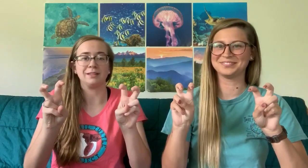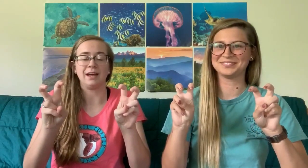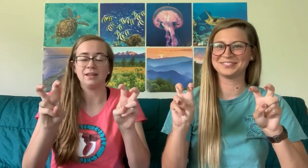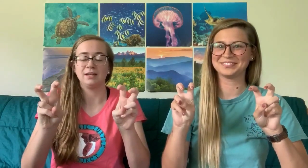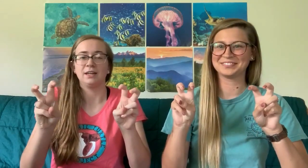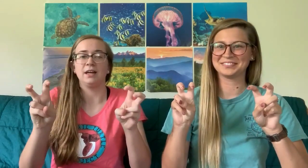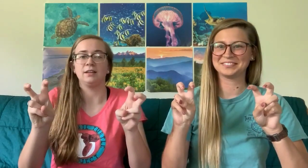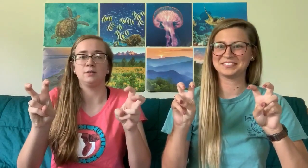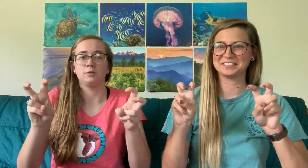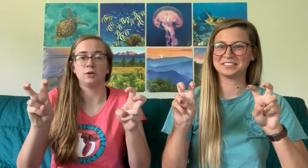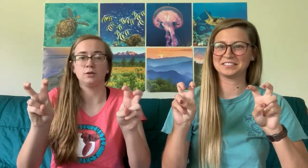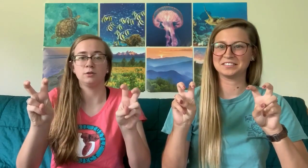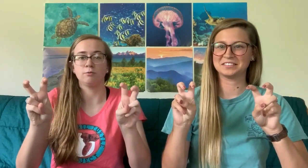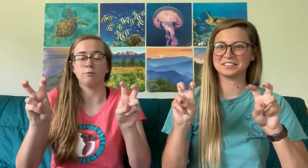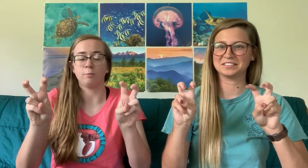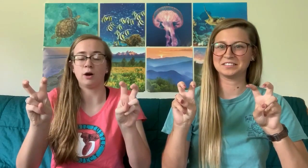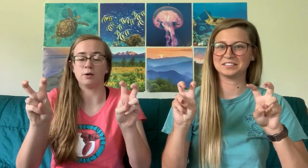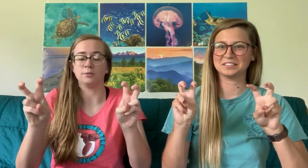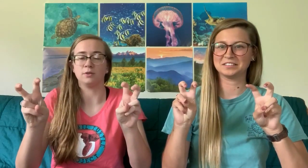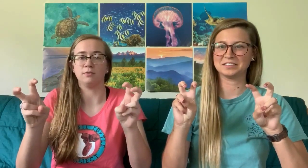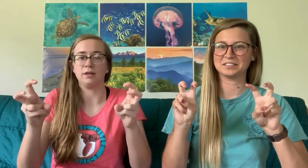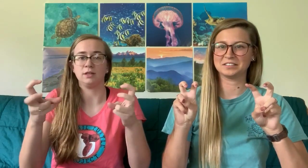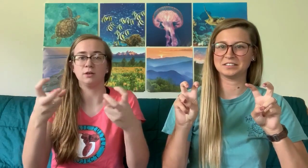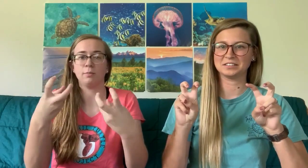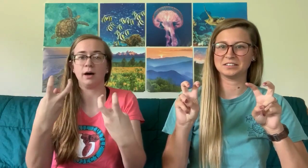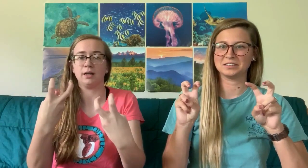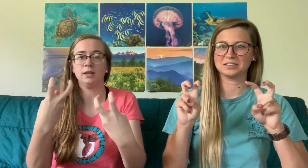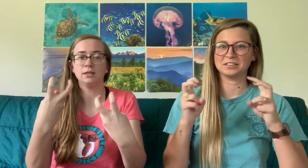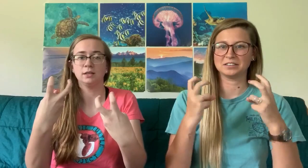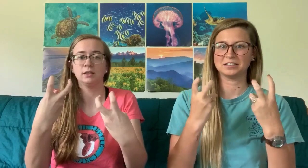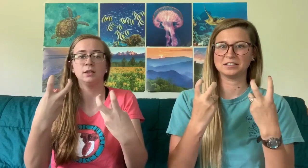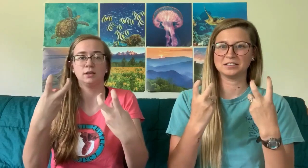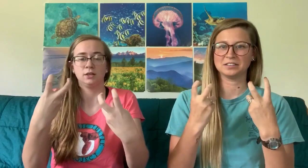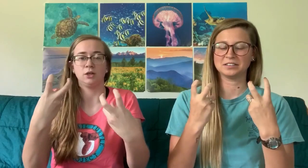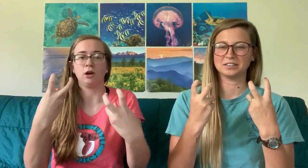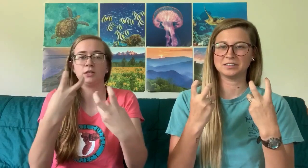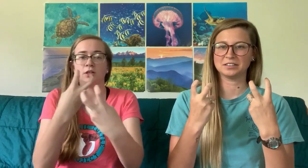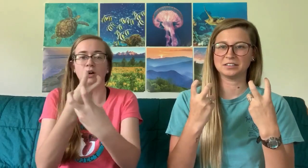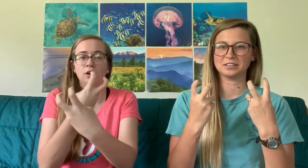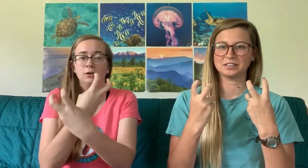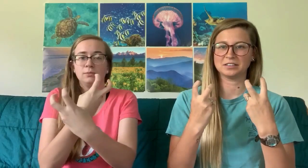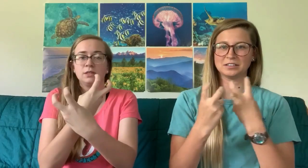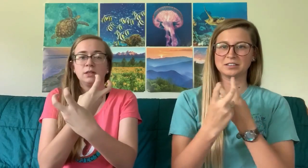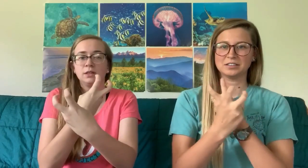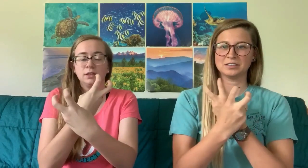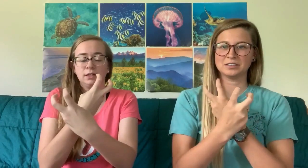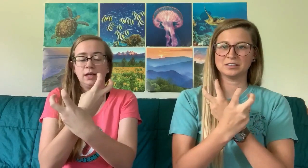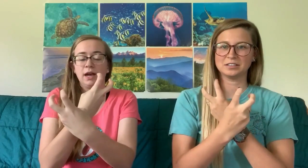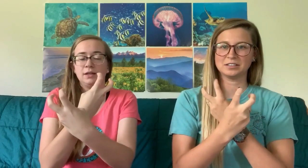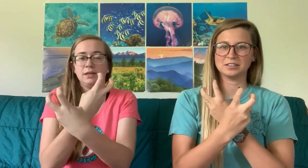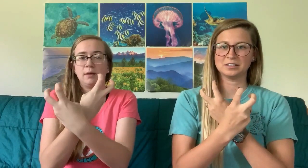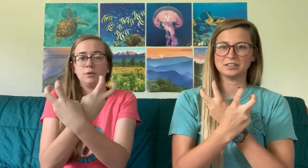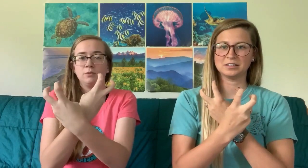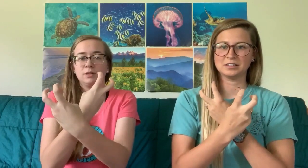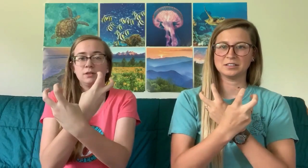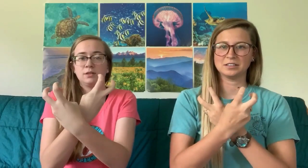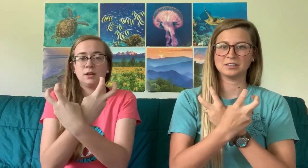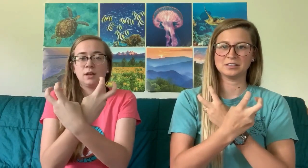like that. And then turn your palms so they're facing your body, cross your arms and kind of tap your wrists together.